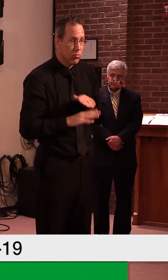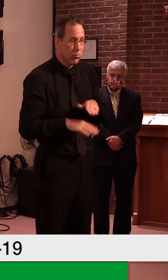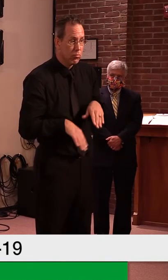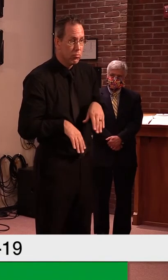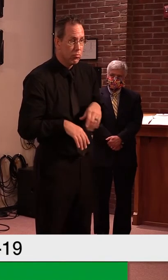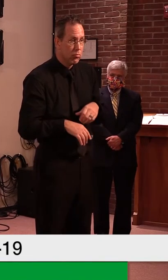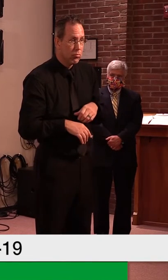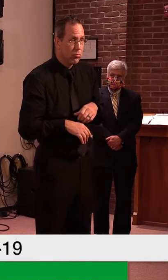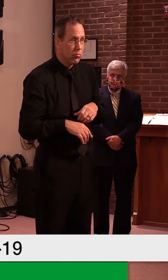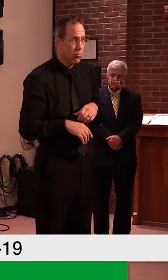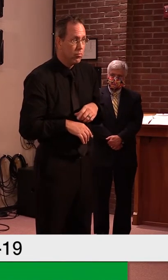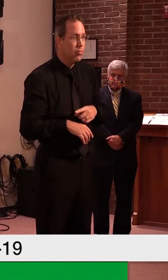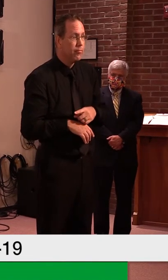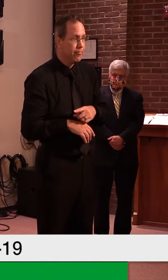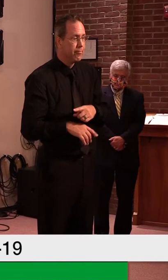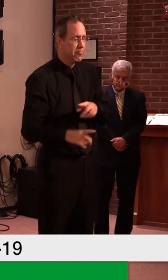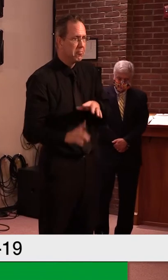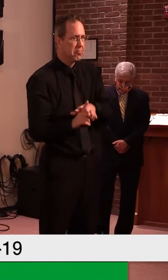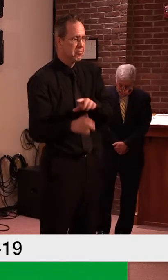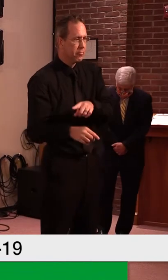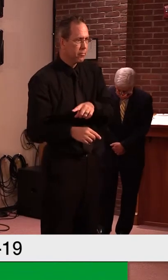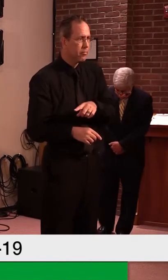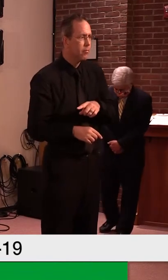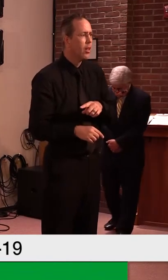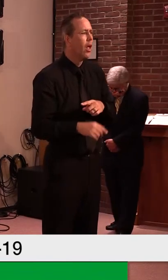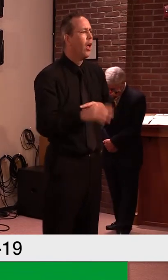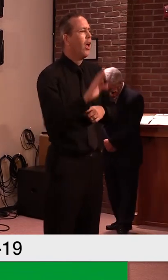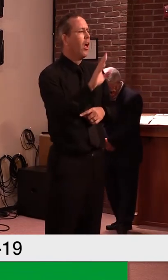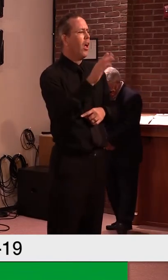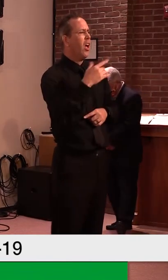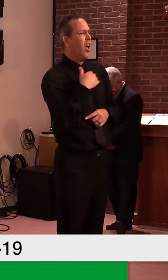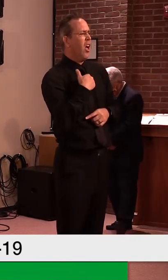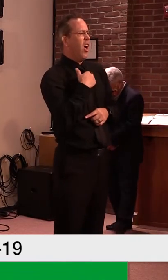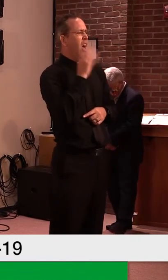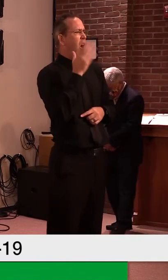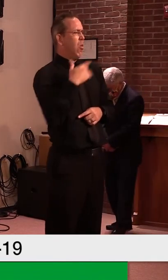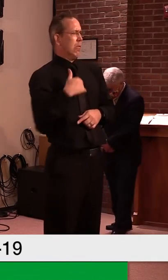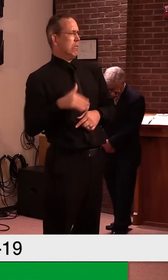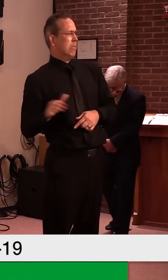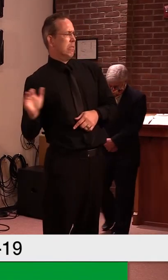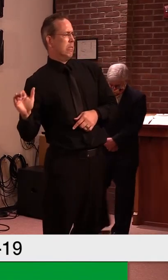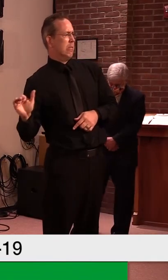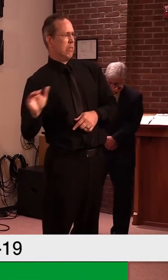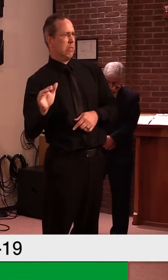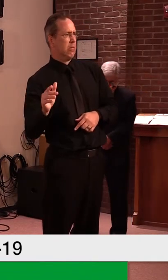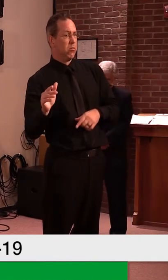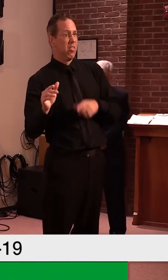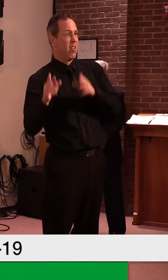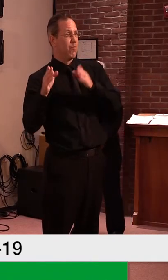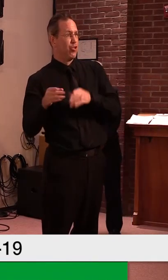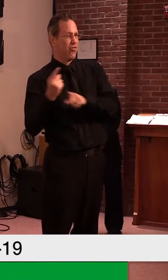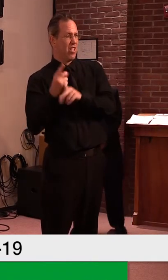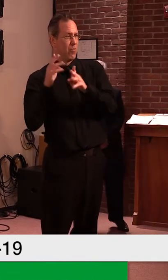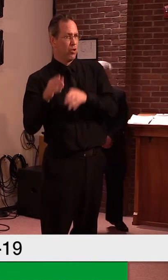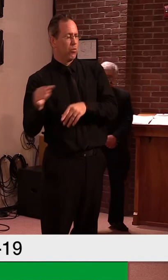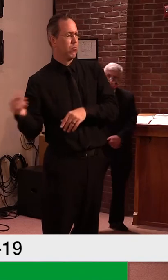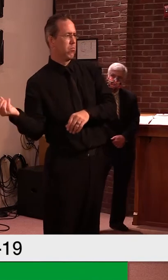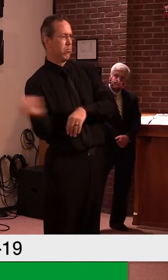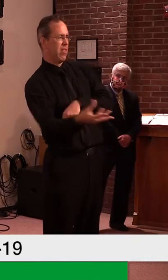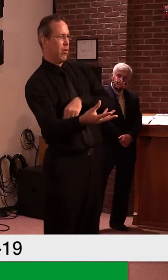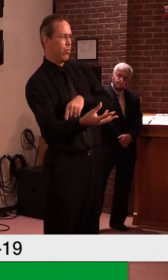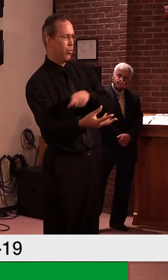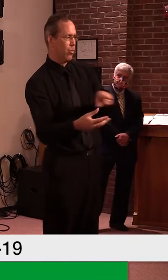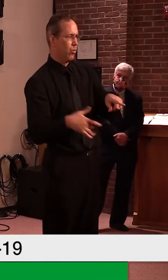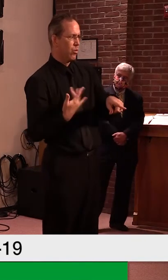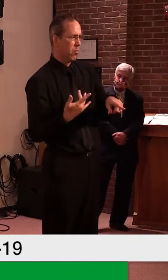Karen, I will, um, I will have somebody reach out to you directly and, uh, see if we can, um, bring some